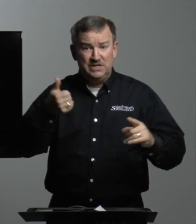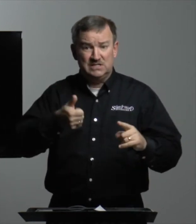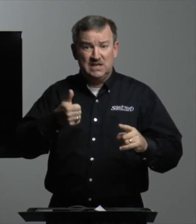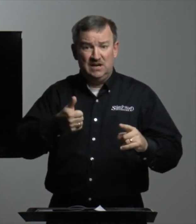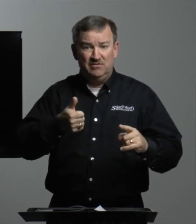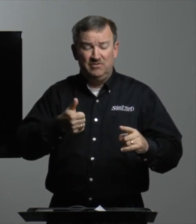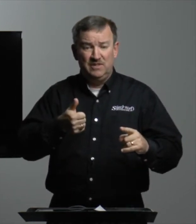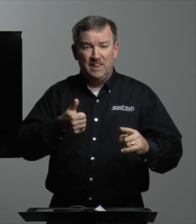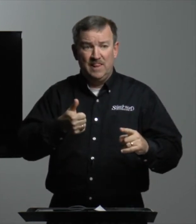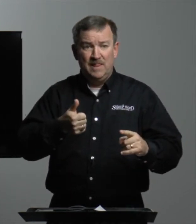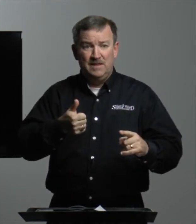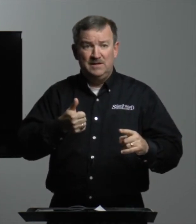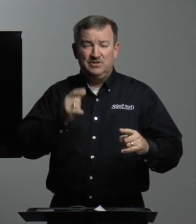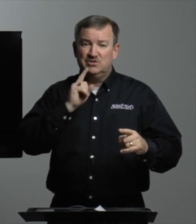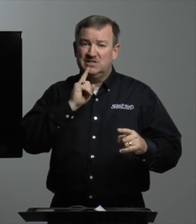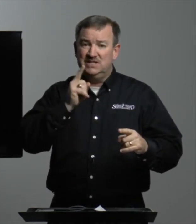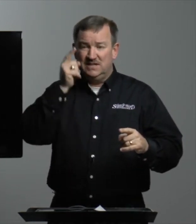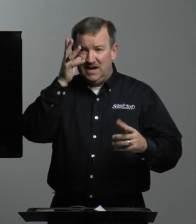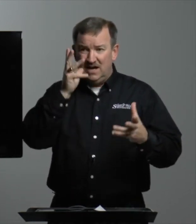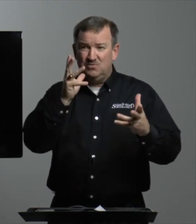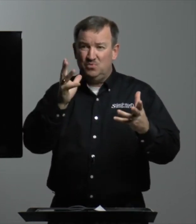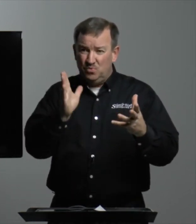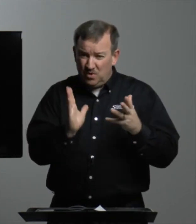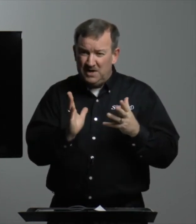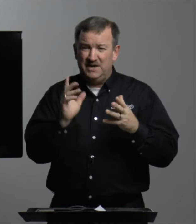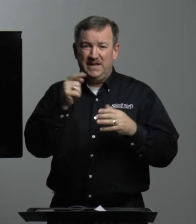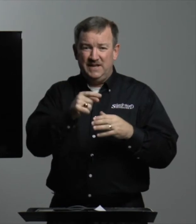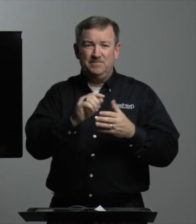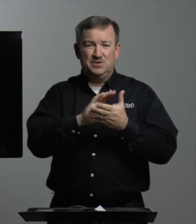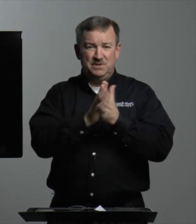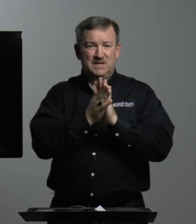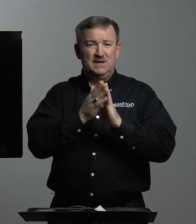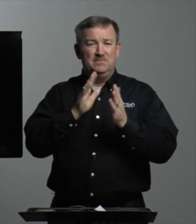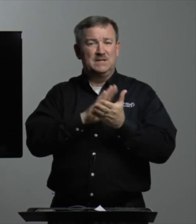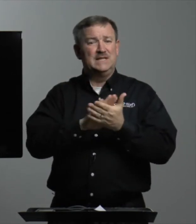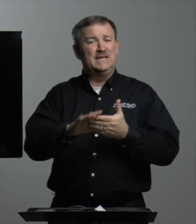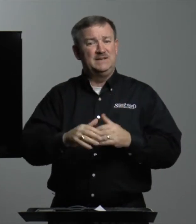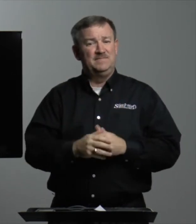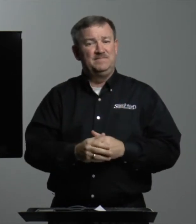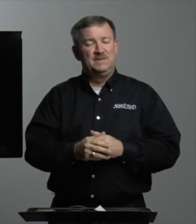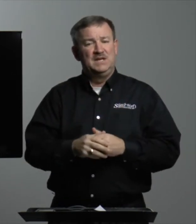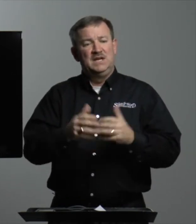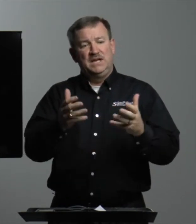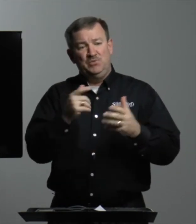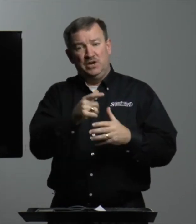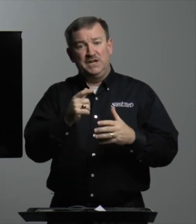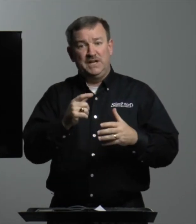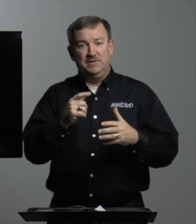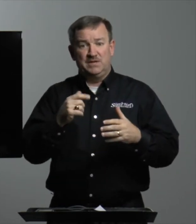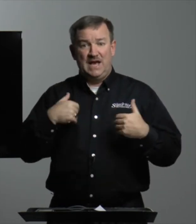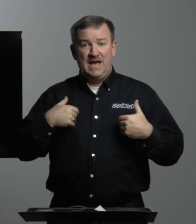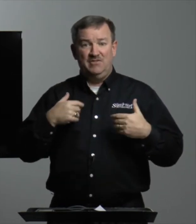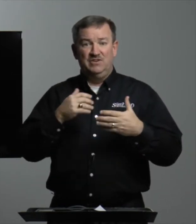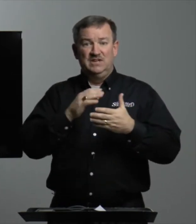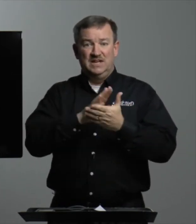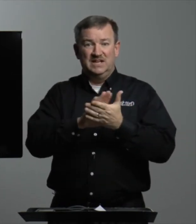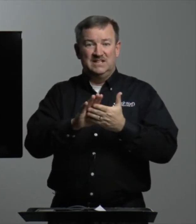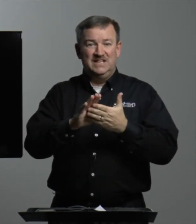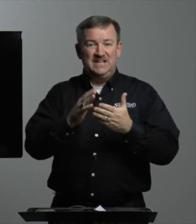itself. You see, God wanted him to become clean. He wanted him to have clean